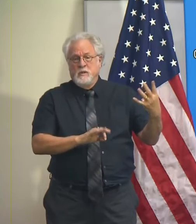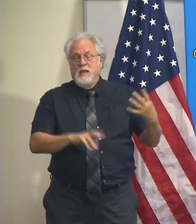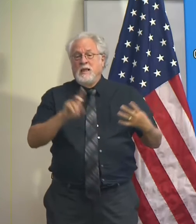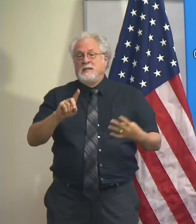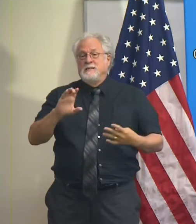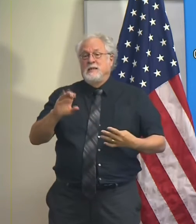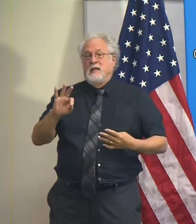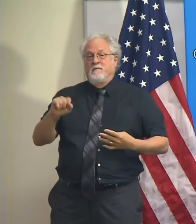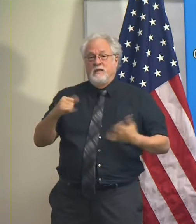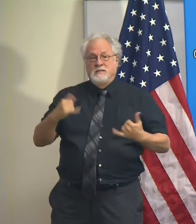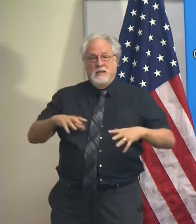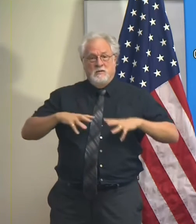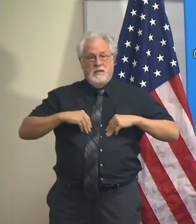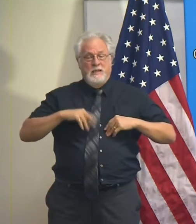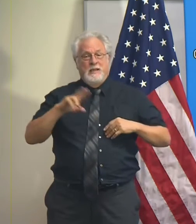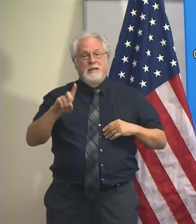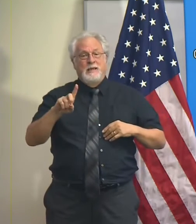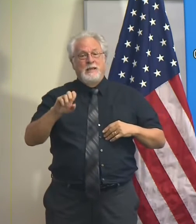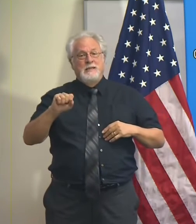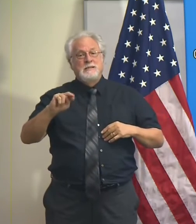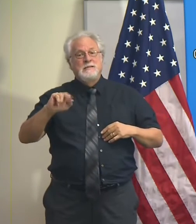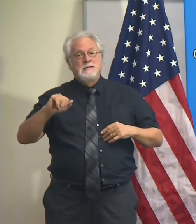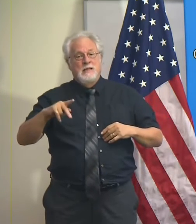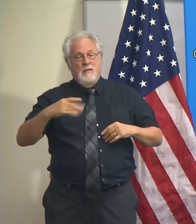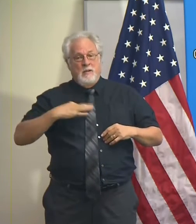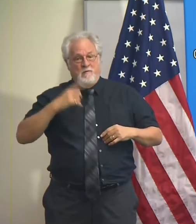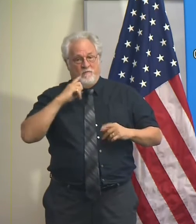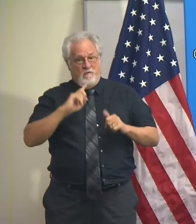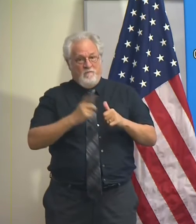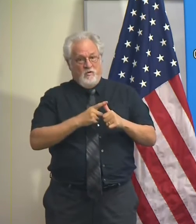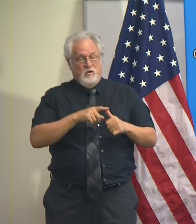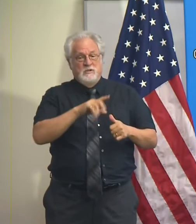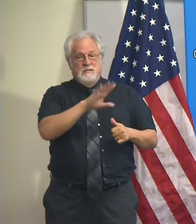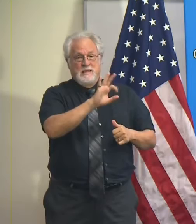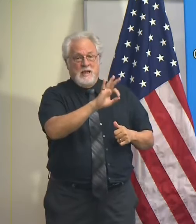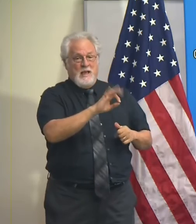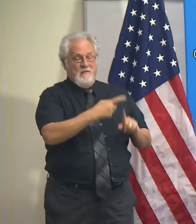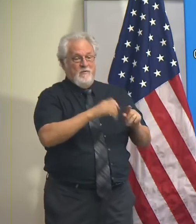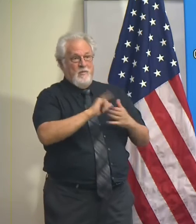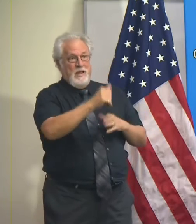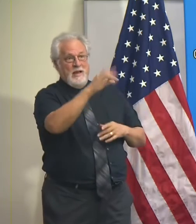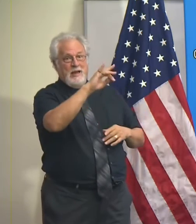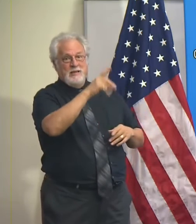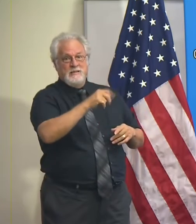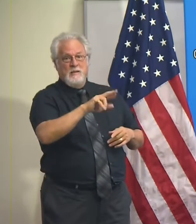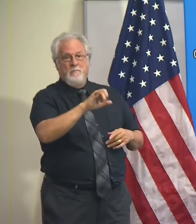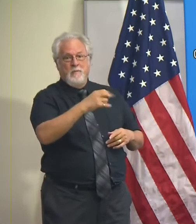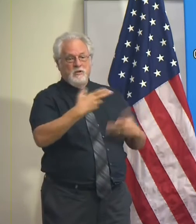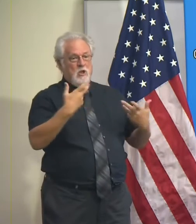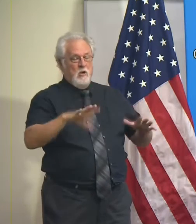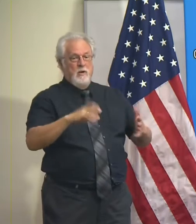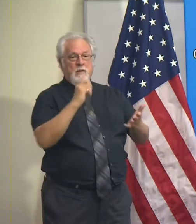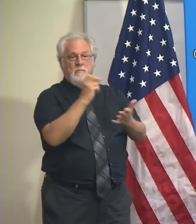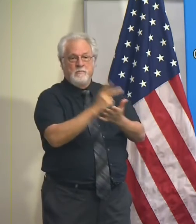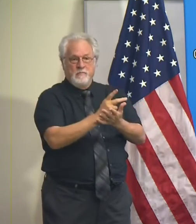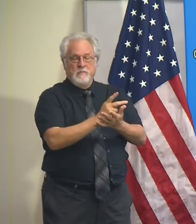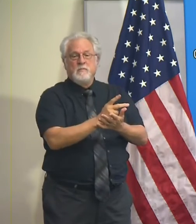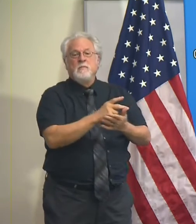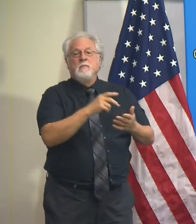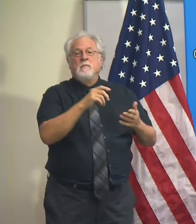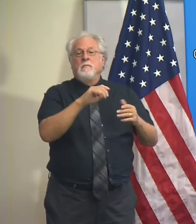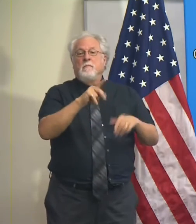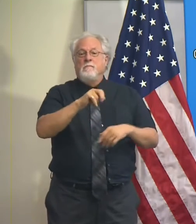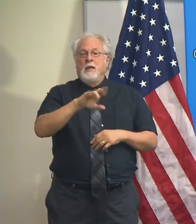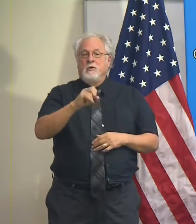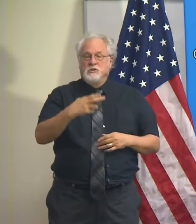DCFS is now taking DSNAP applications for the first 9 of 18 parishes who have been approved. I will remind you this is a virtual